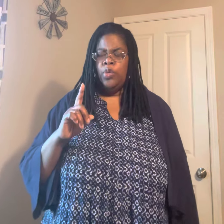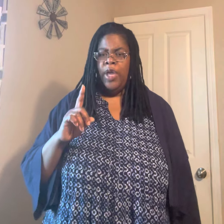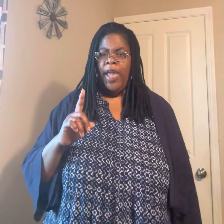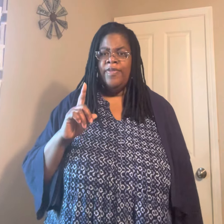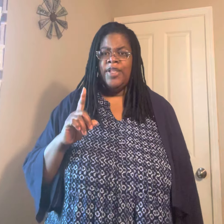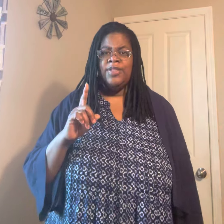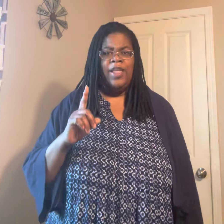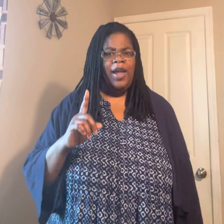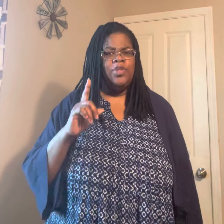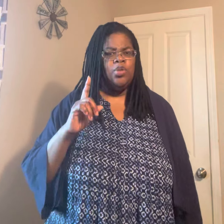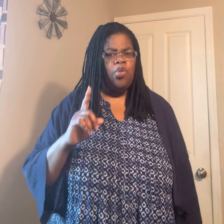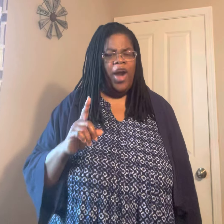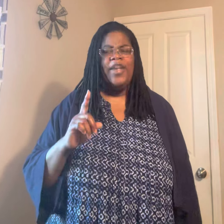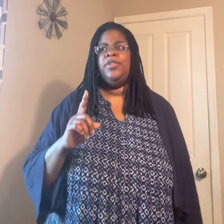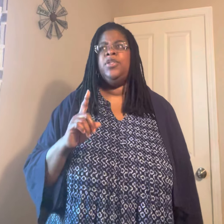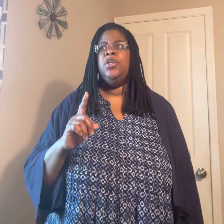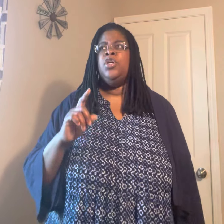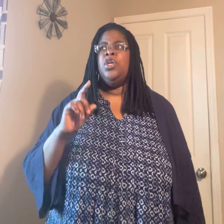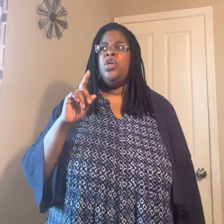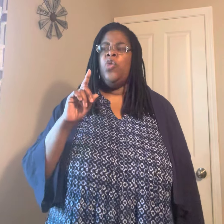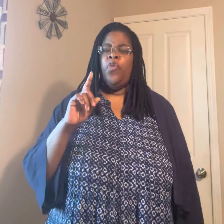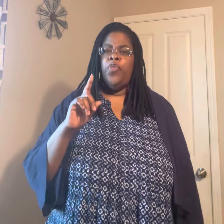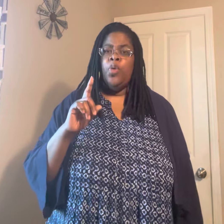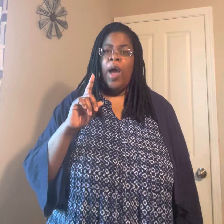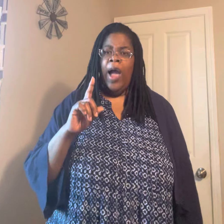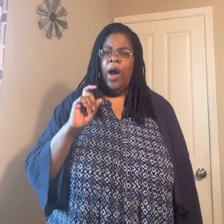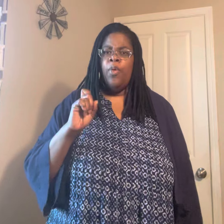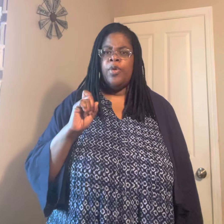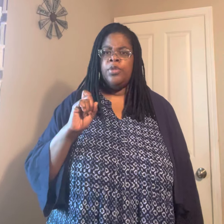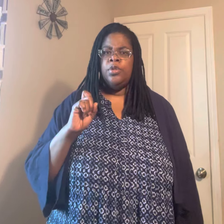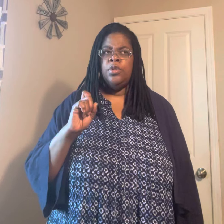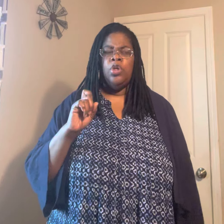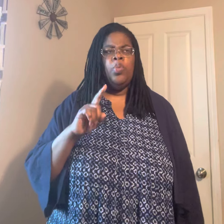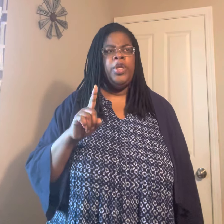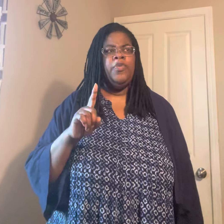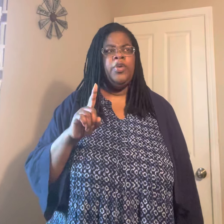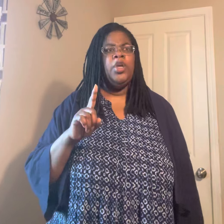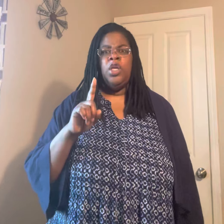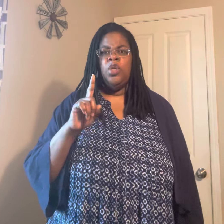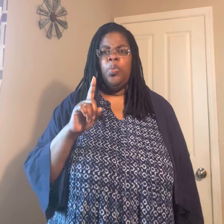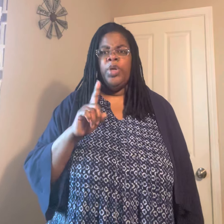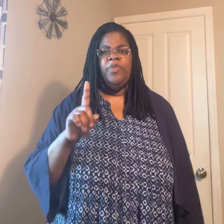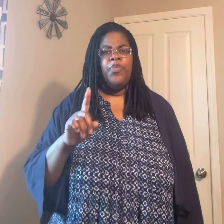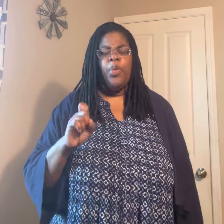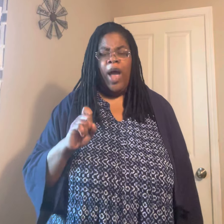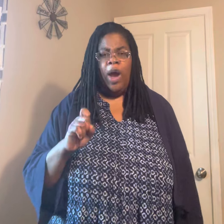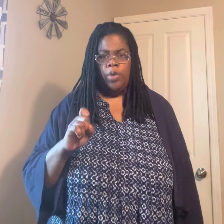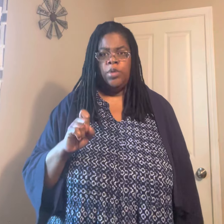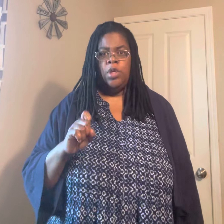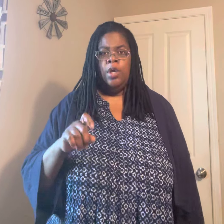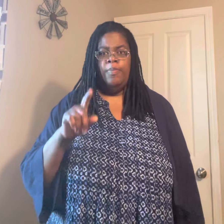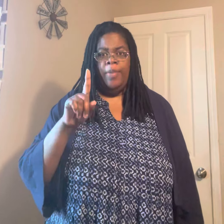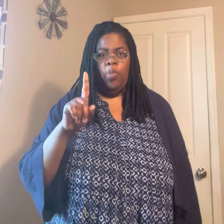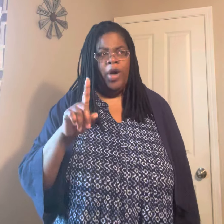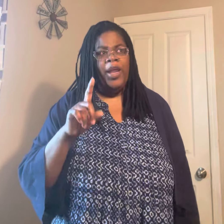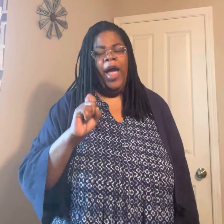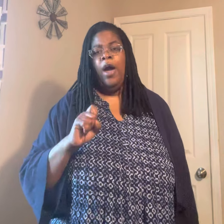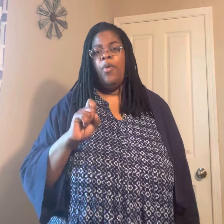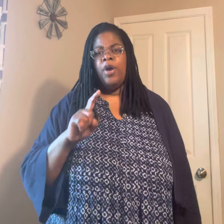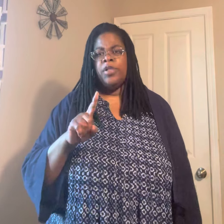gave his life to Christ. A few hours. No, wasn't even, it wasn't even a few hours, maybe one hour or